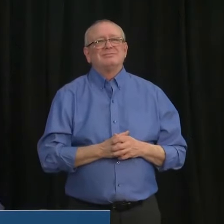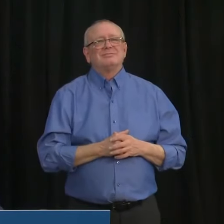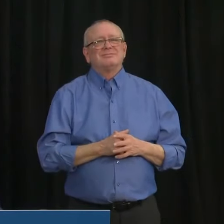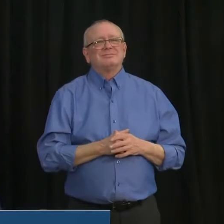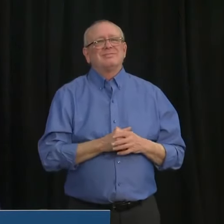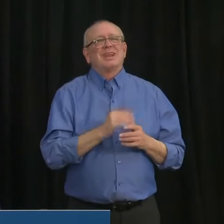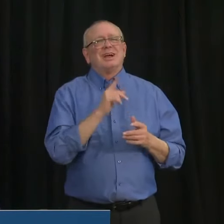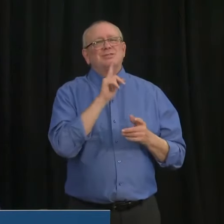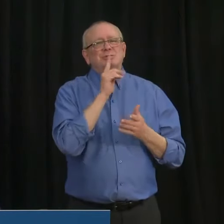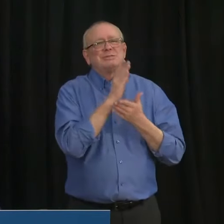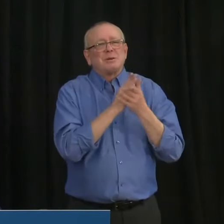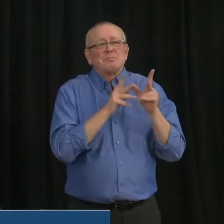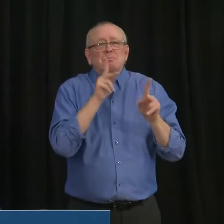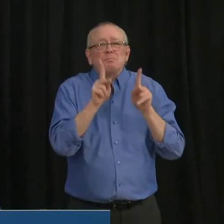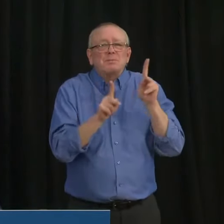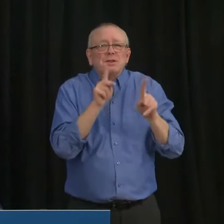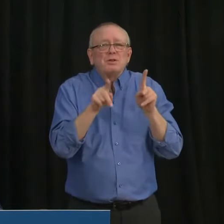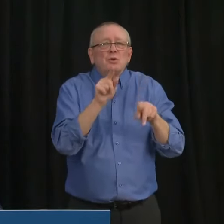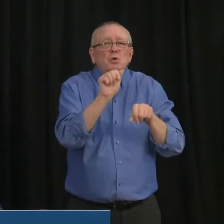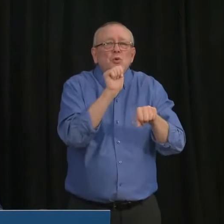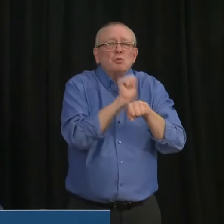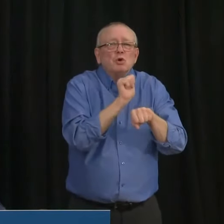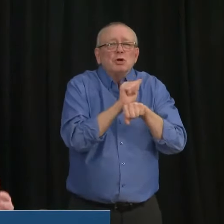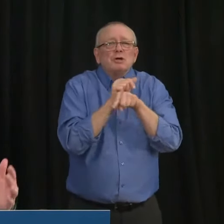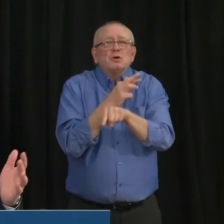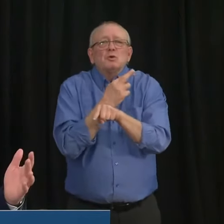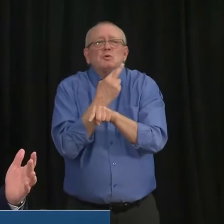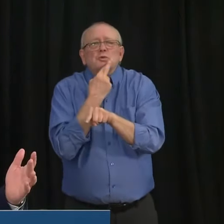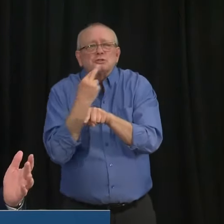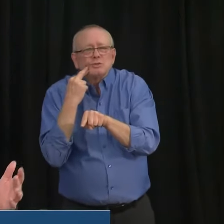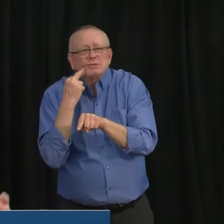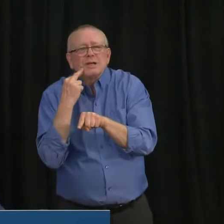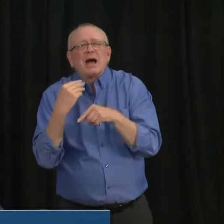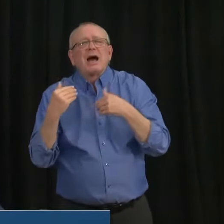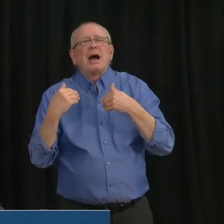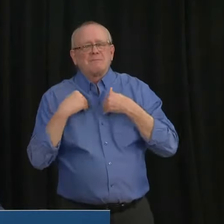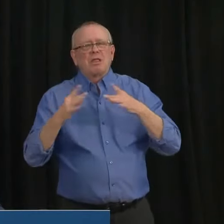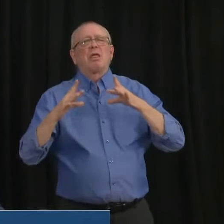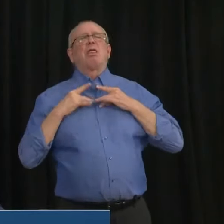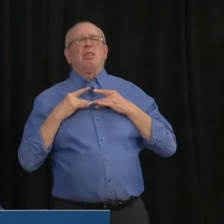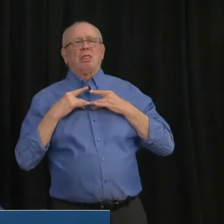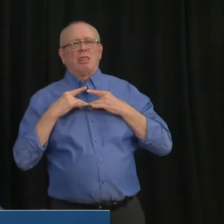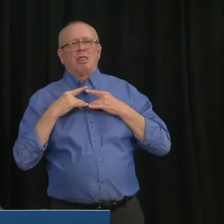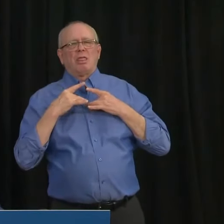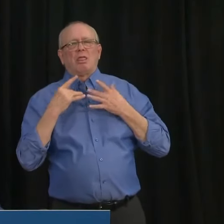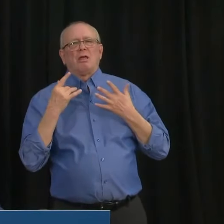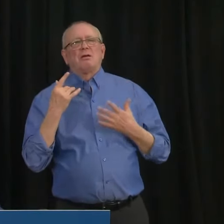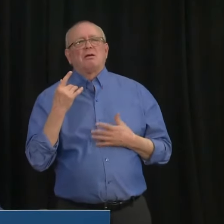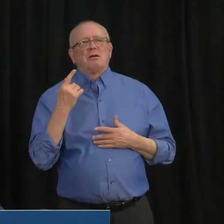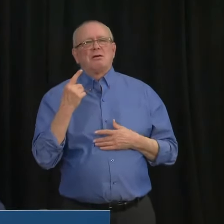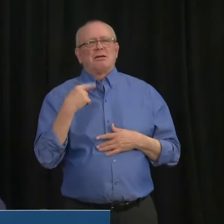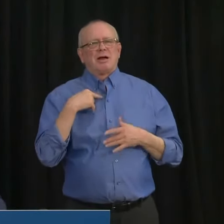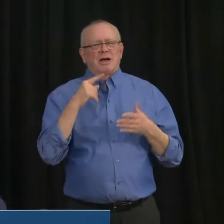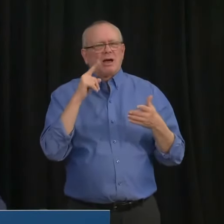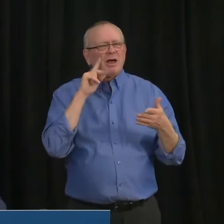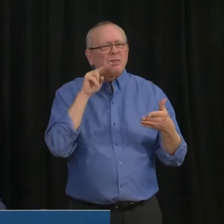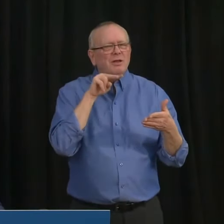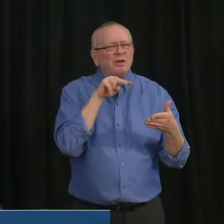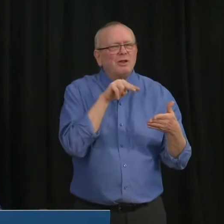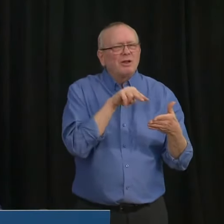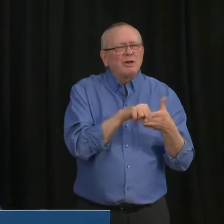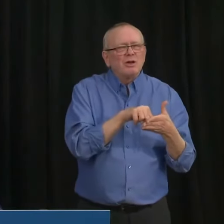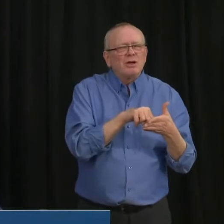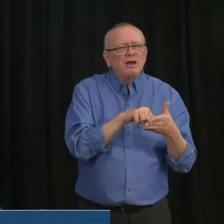hospitality sector test positive, of course, uh, my recollection is that the last data I've seen, we identified 18, uh,